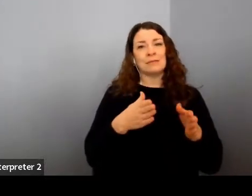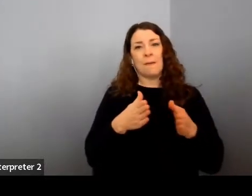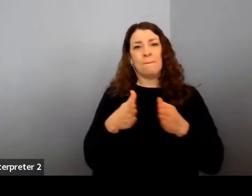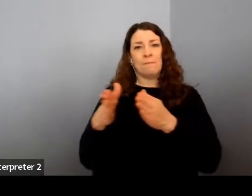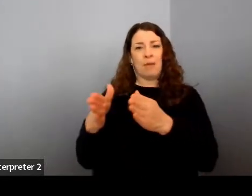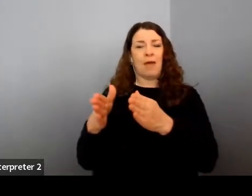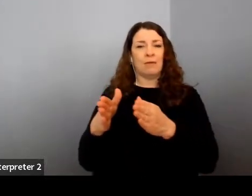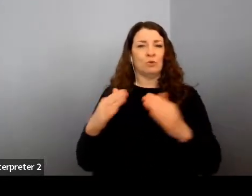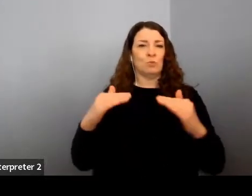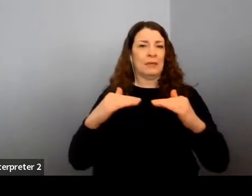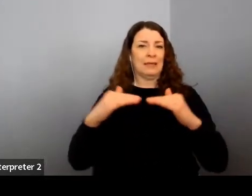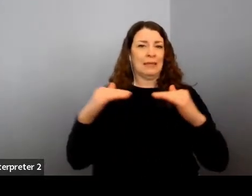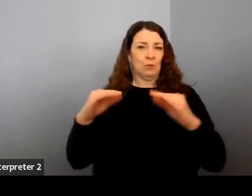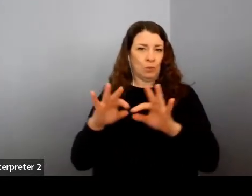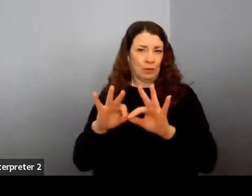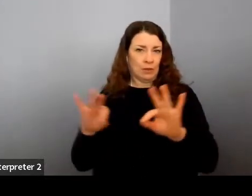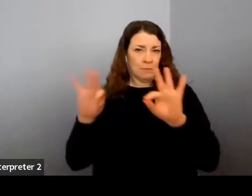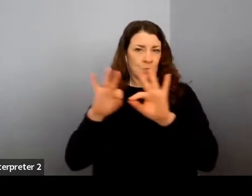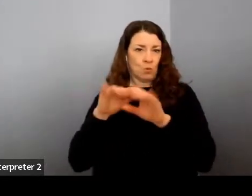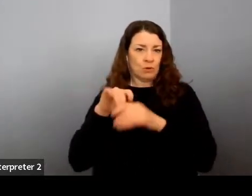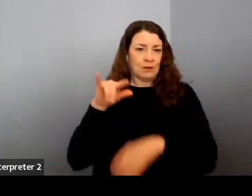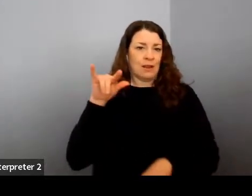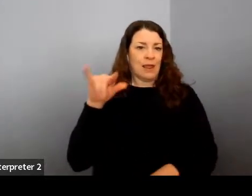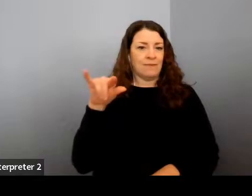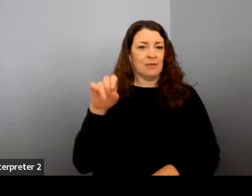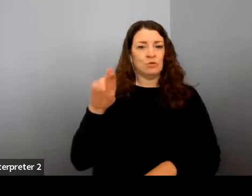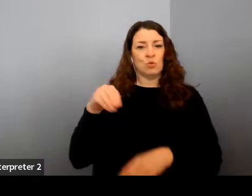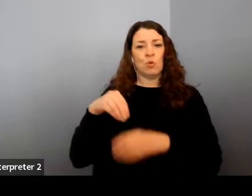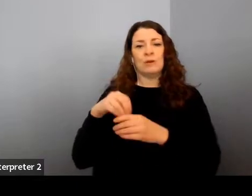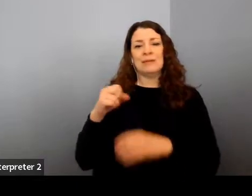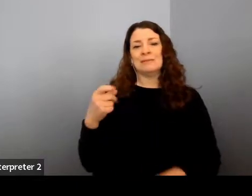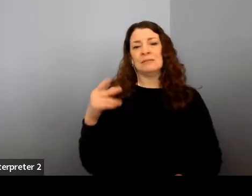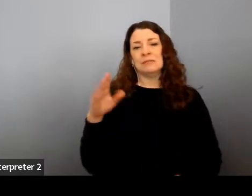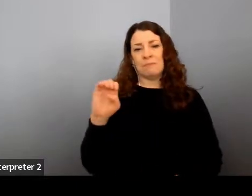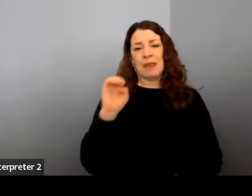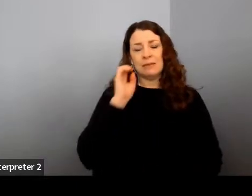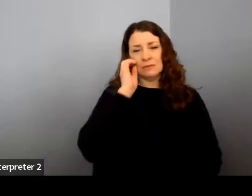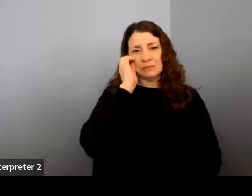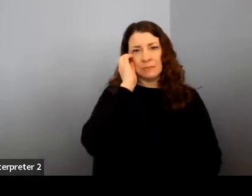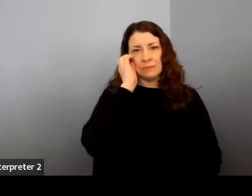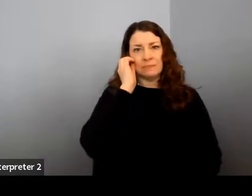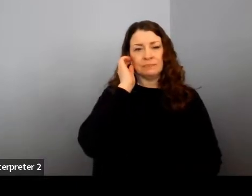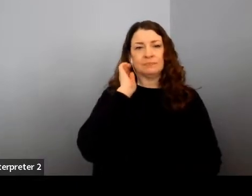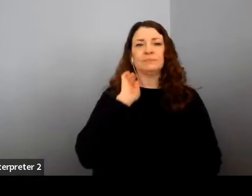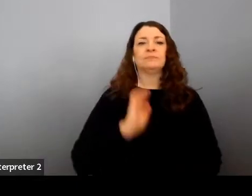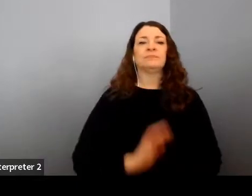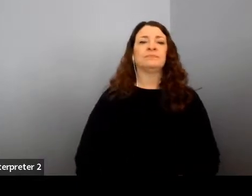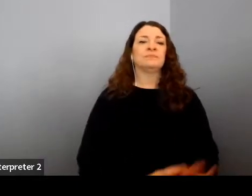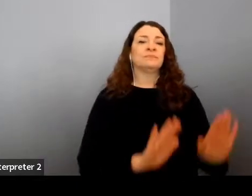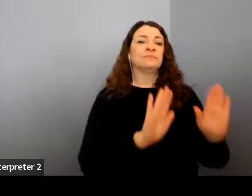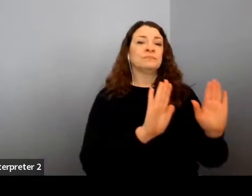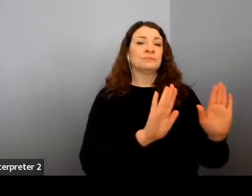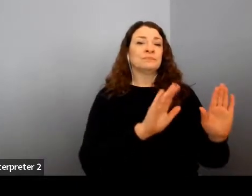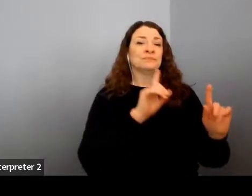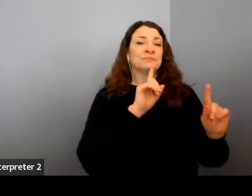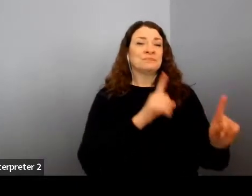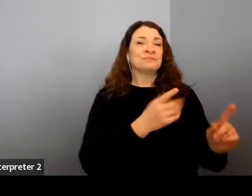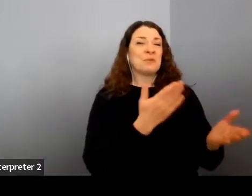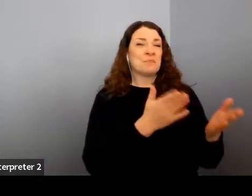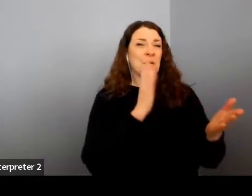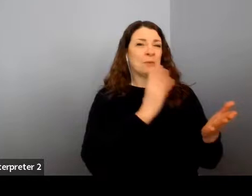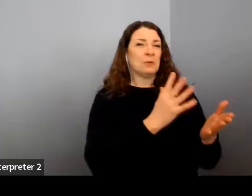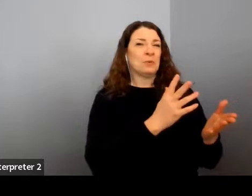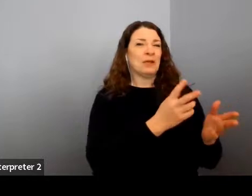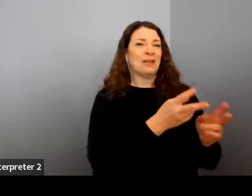equally important in aviation or in space. Excellent answer. We'll probably use it when we're